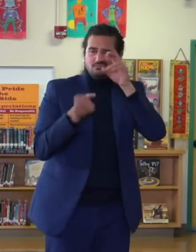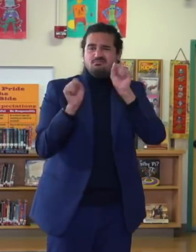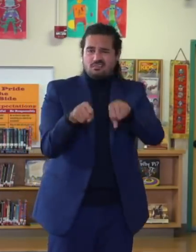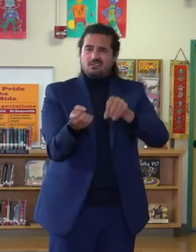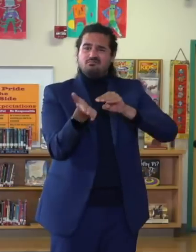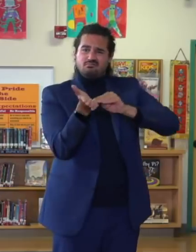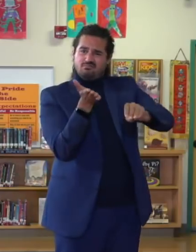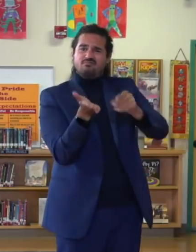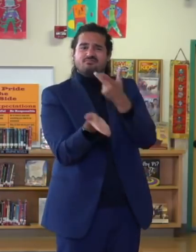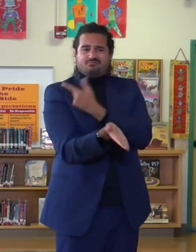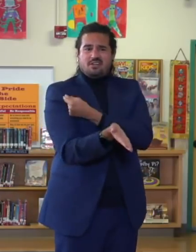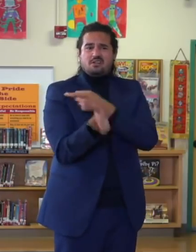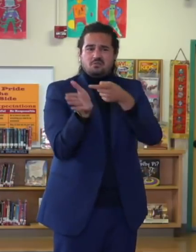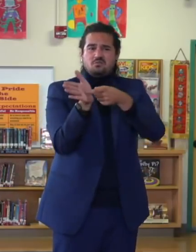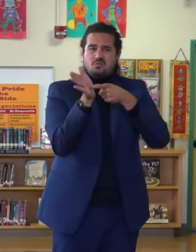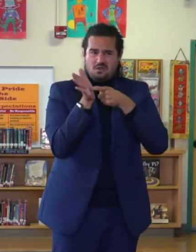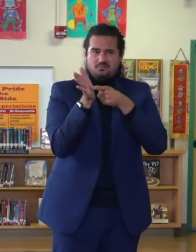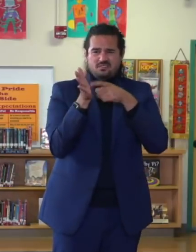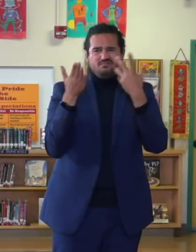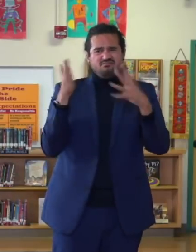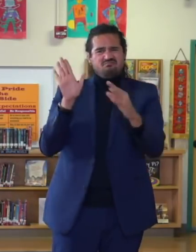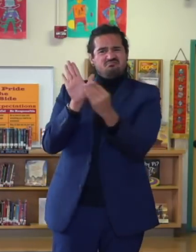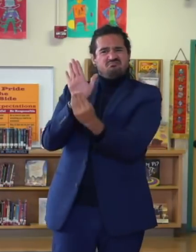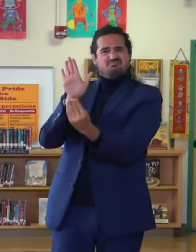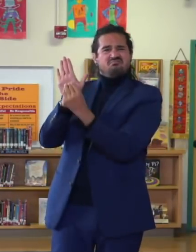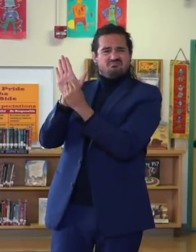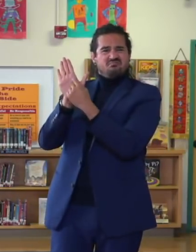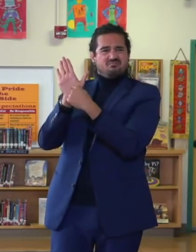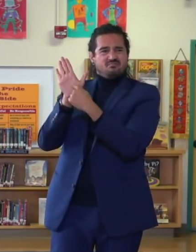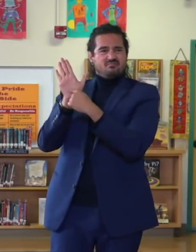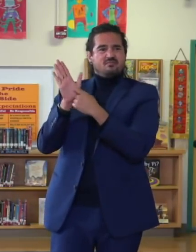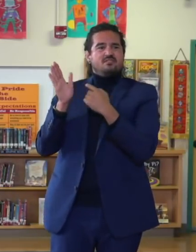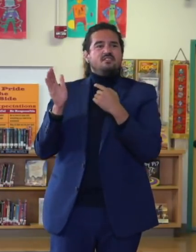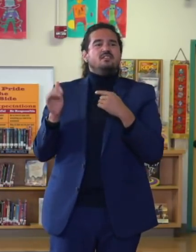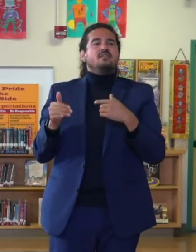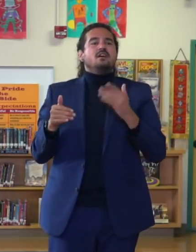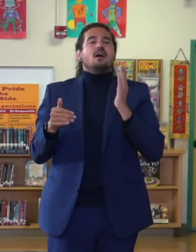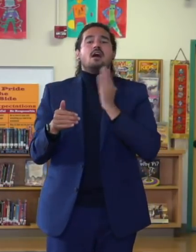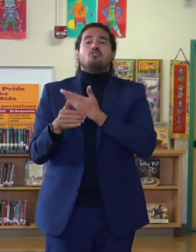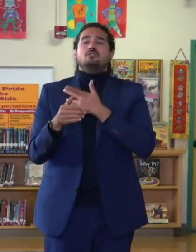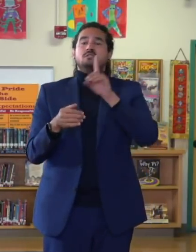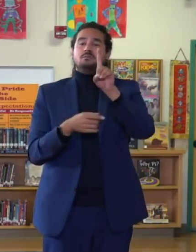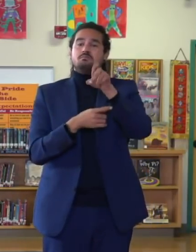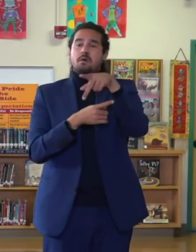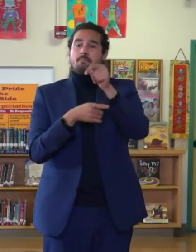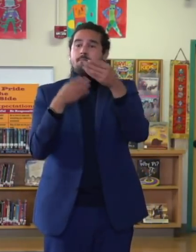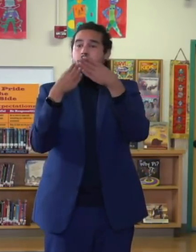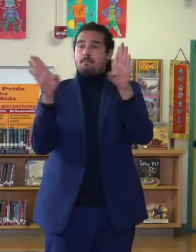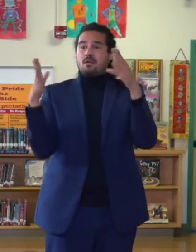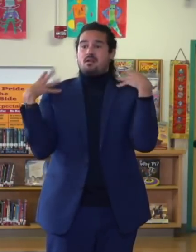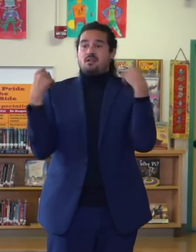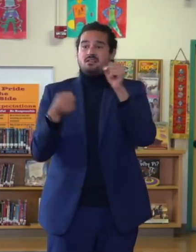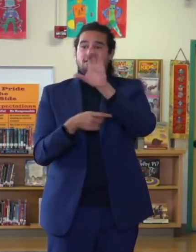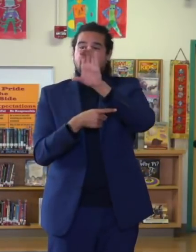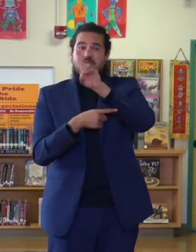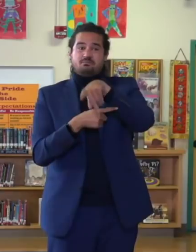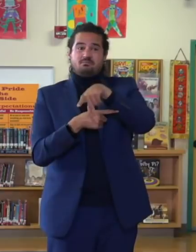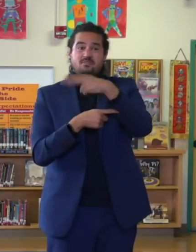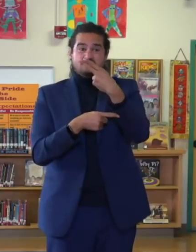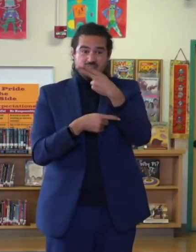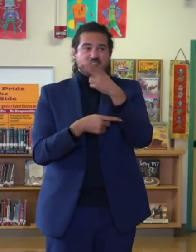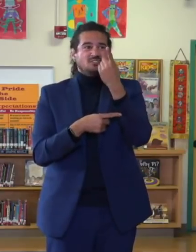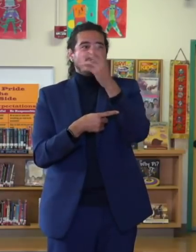the Department of Public Health, Dr. Galli is here, can answer questions, to move in this direction to establish